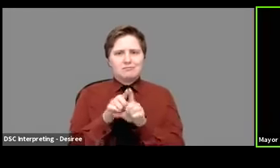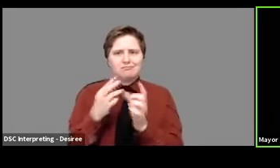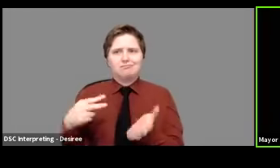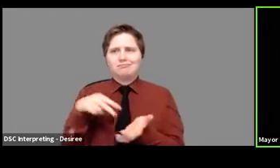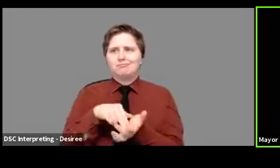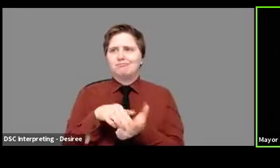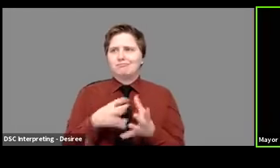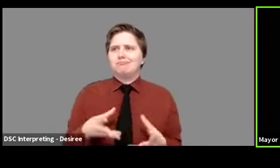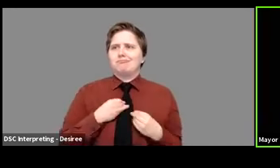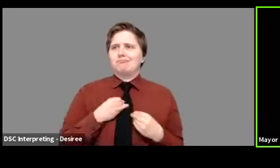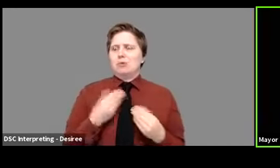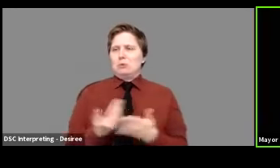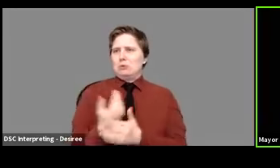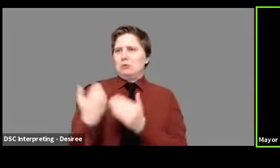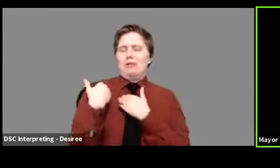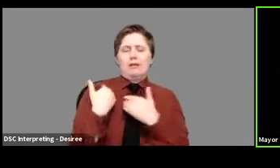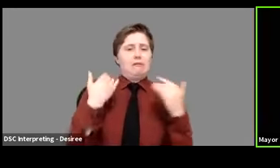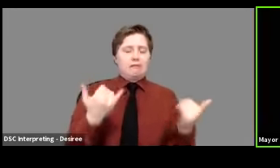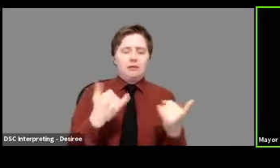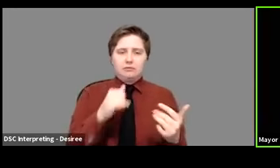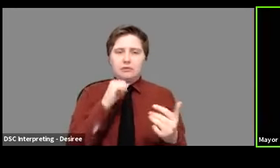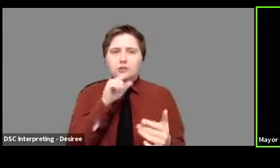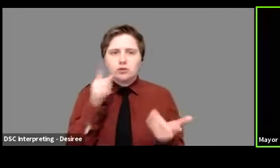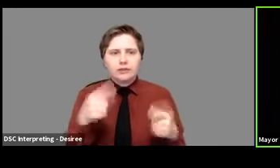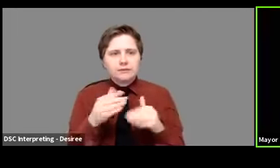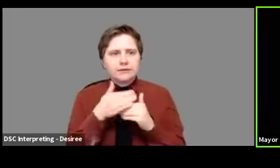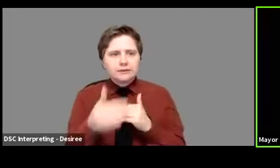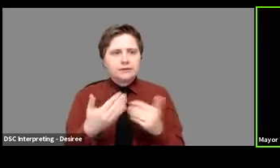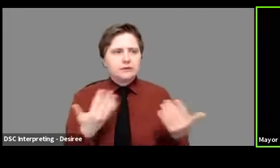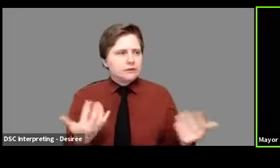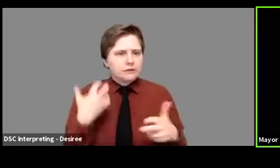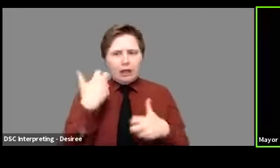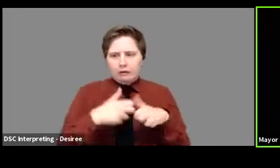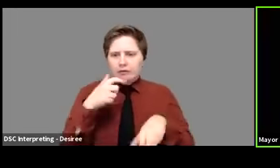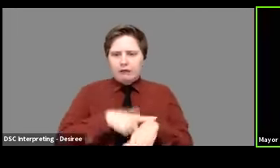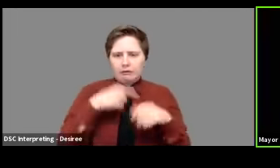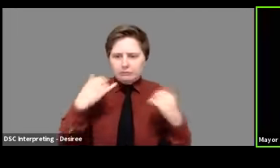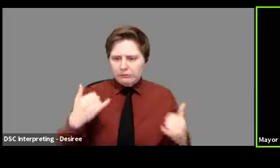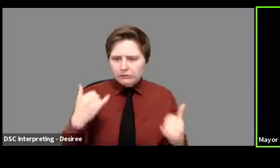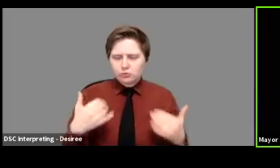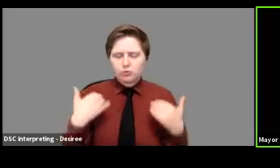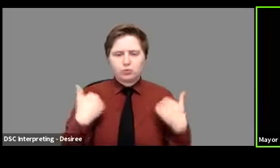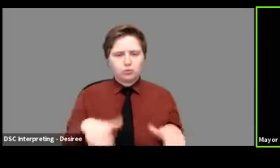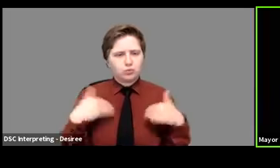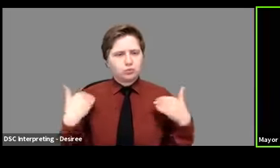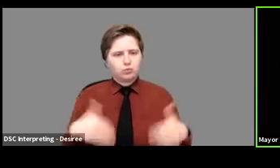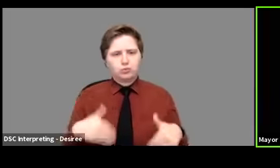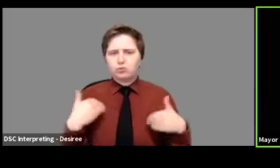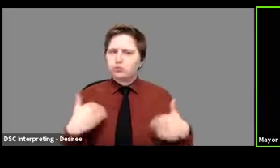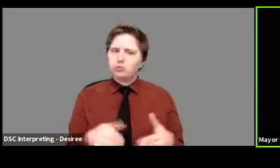time of great uncertainty and difficulty, it is a